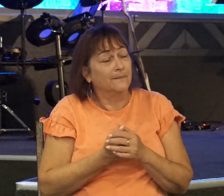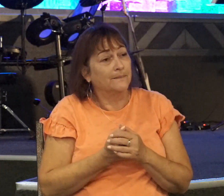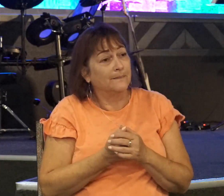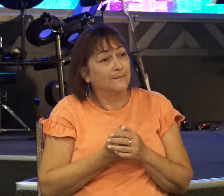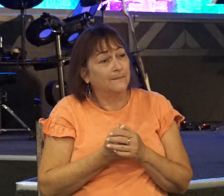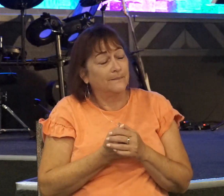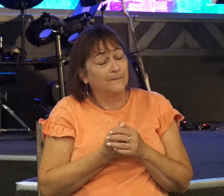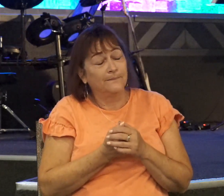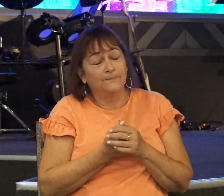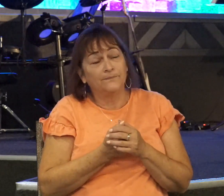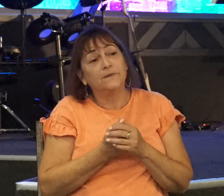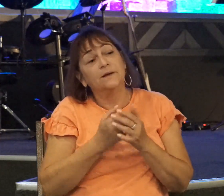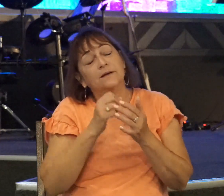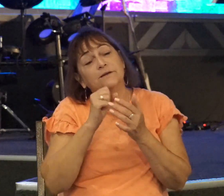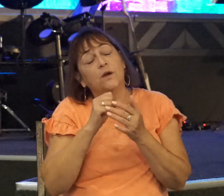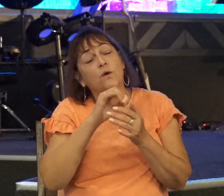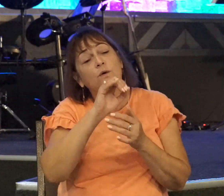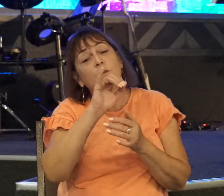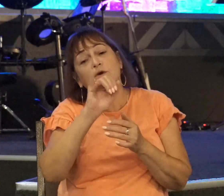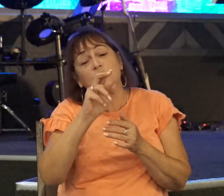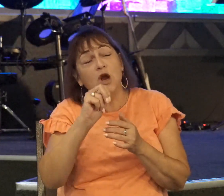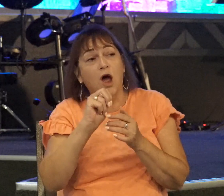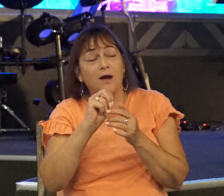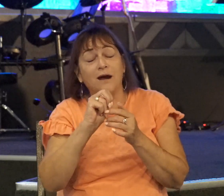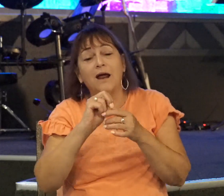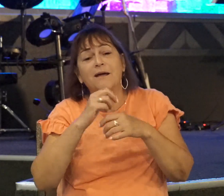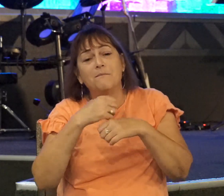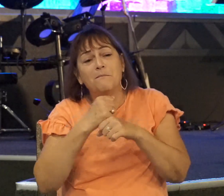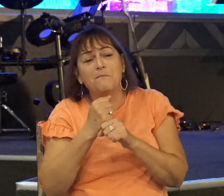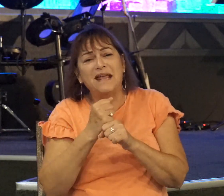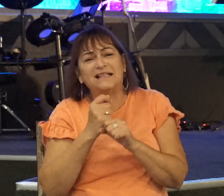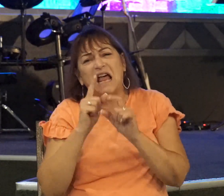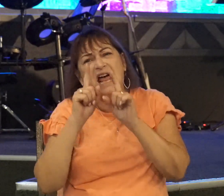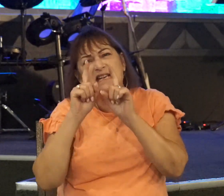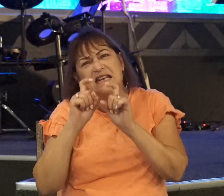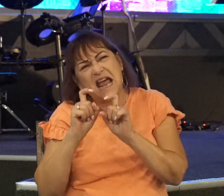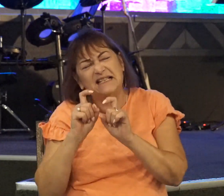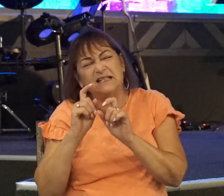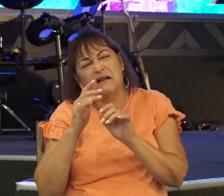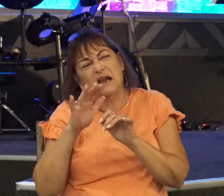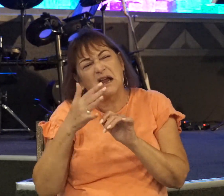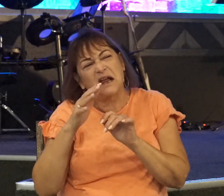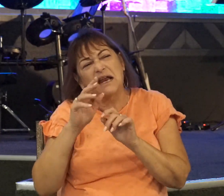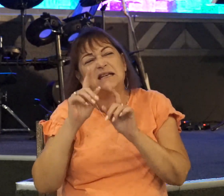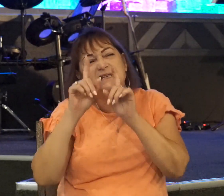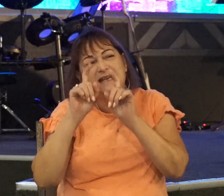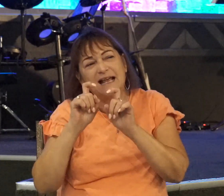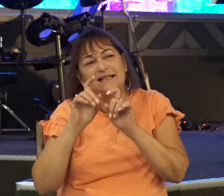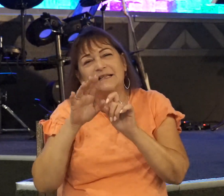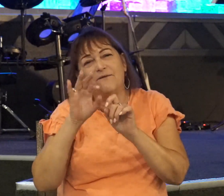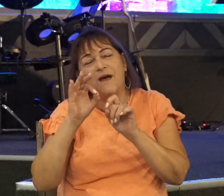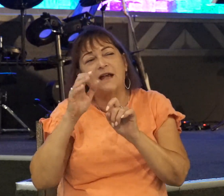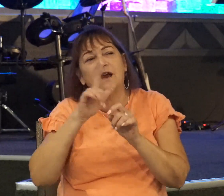And so, Jonathan creates a sort of test to find out the Lord's will in this situation.